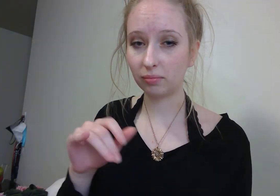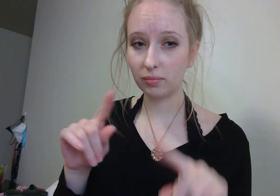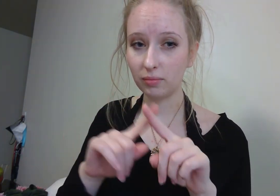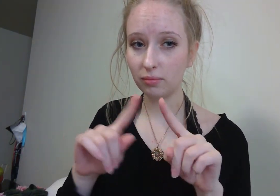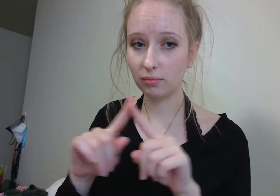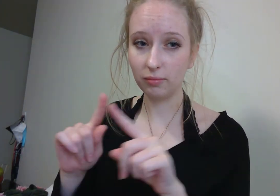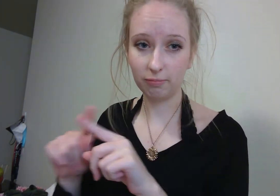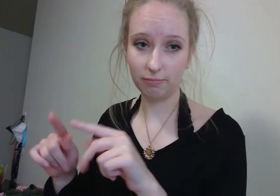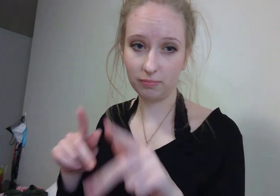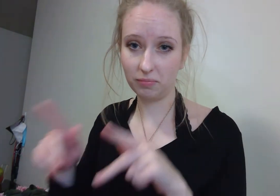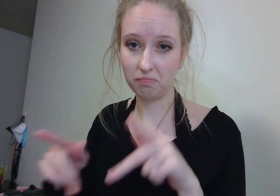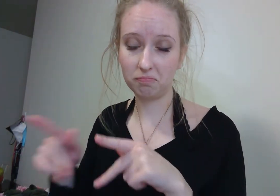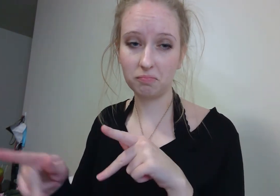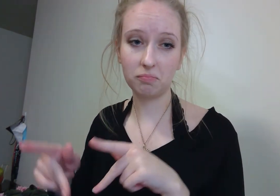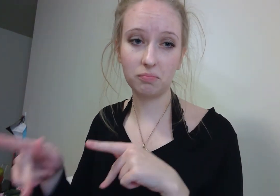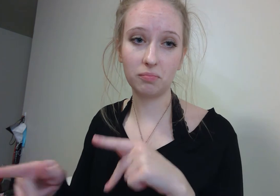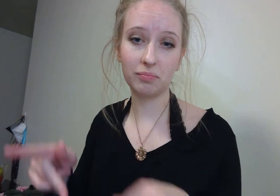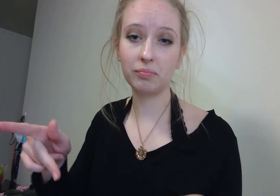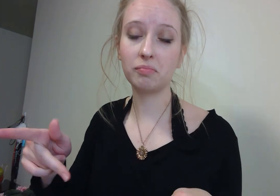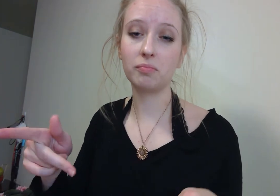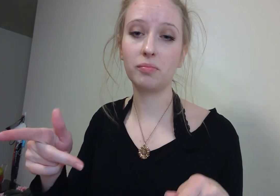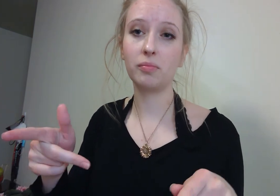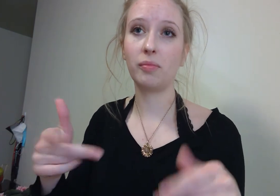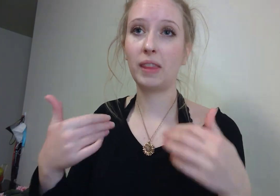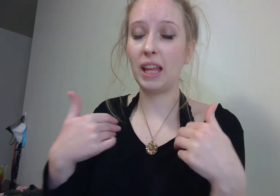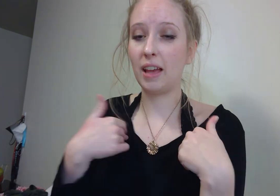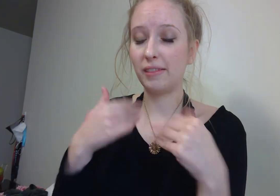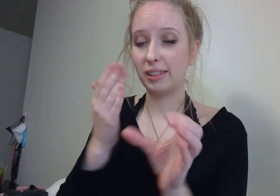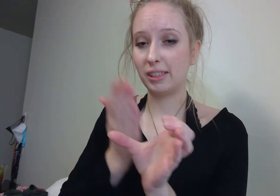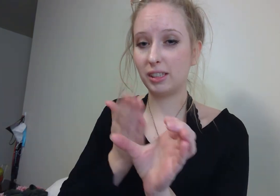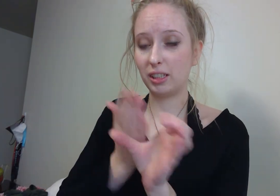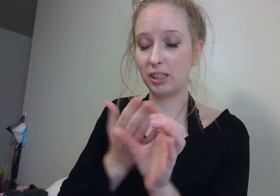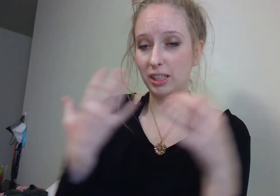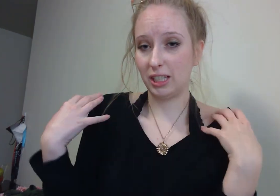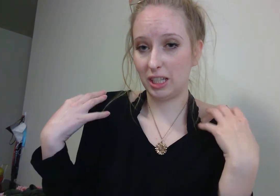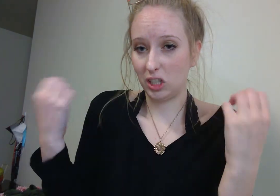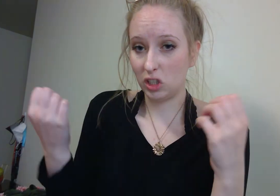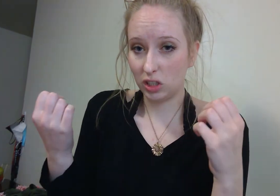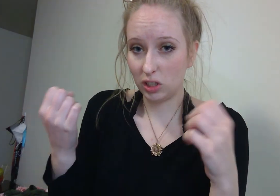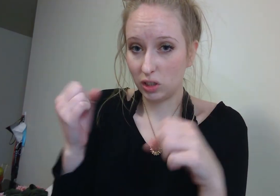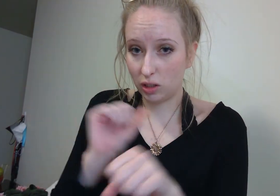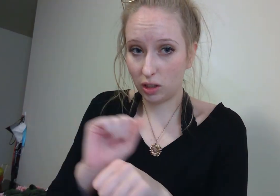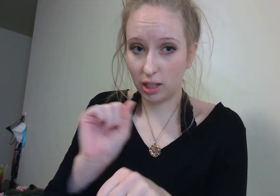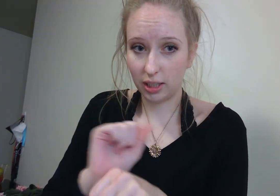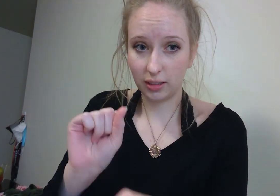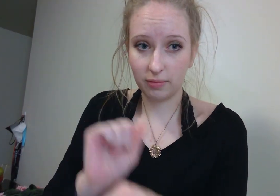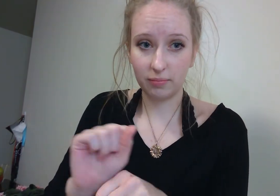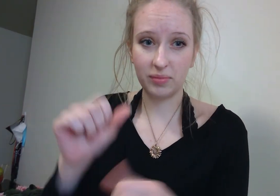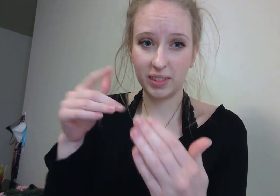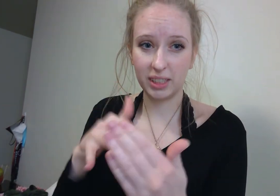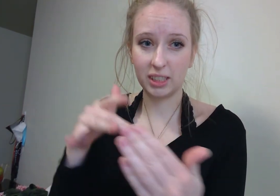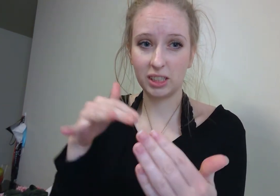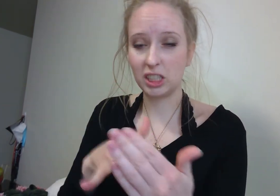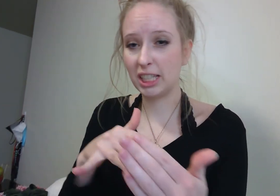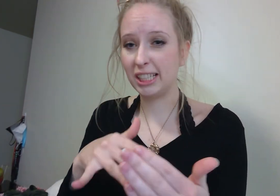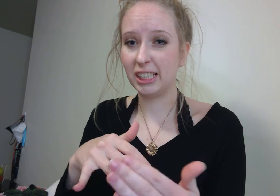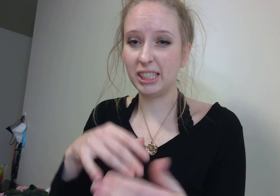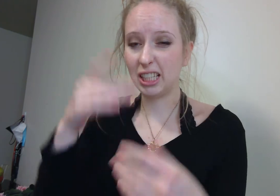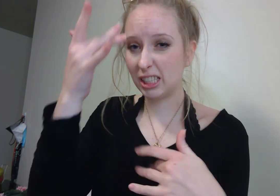careers will typically study the prevalence of diseases in certain communities and what might cause them.